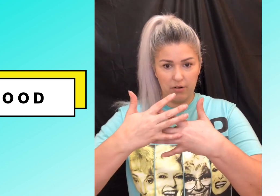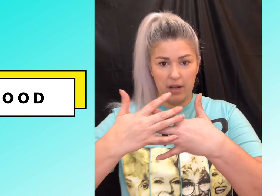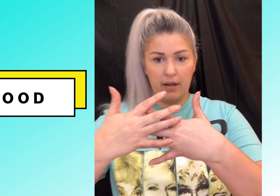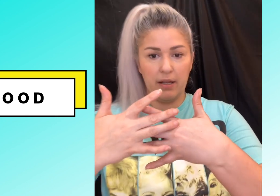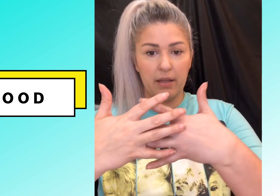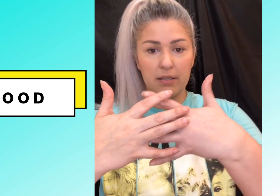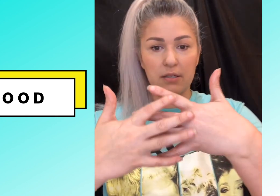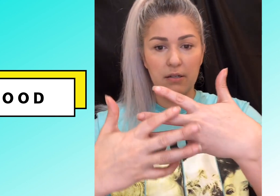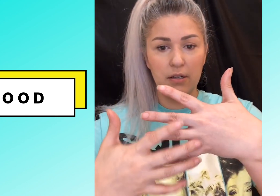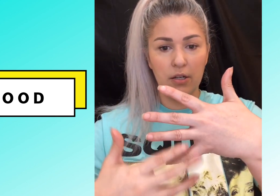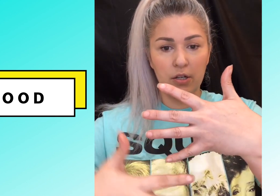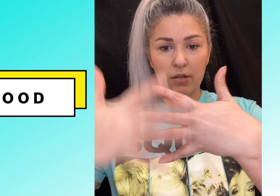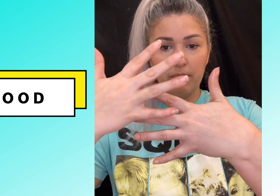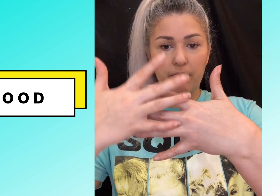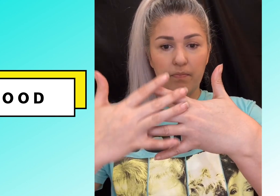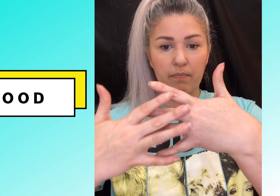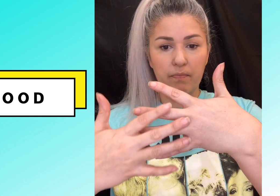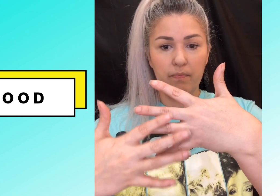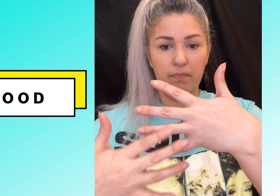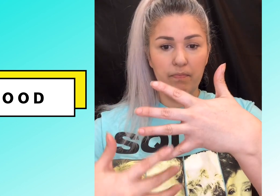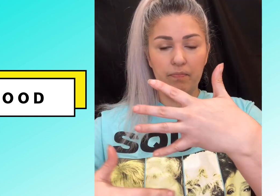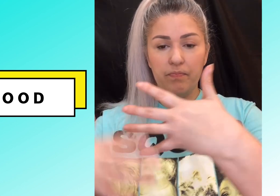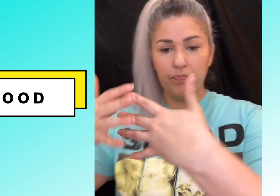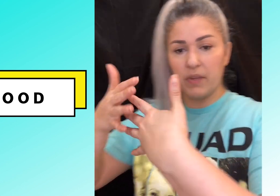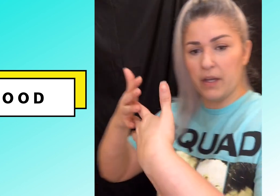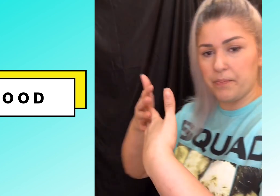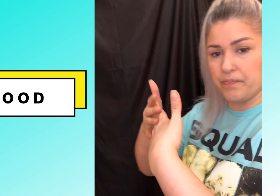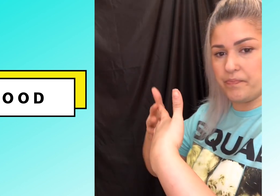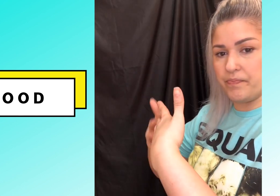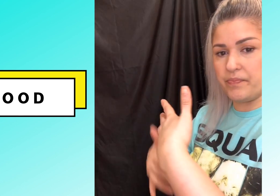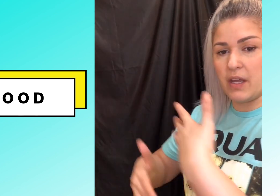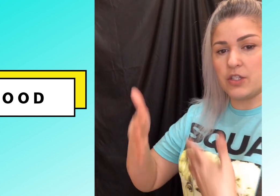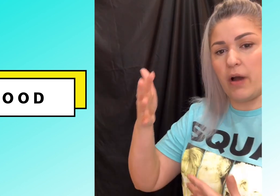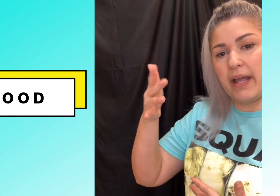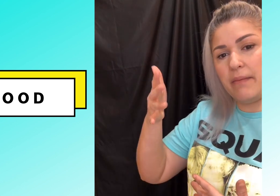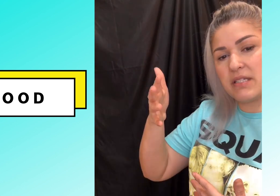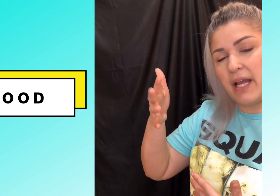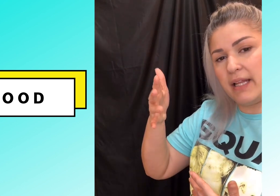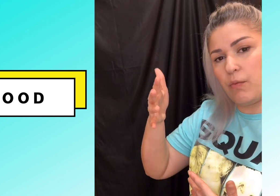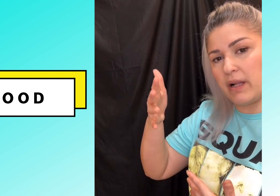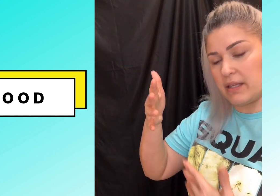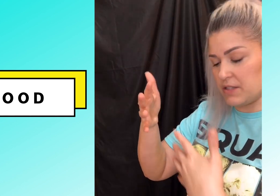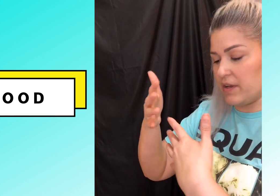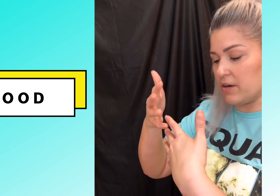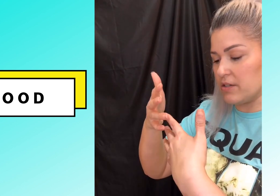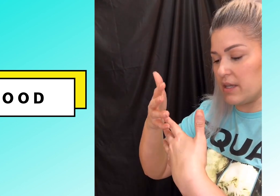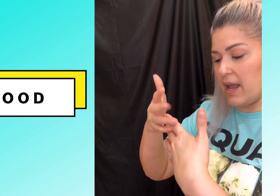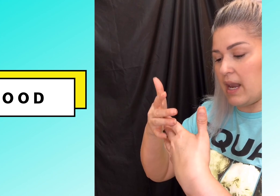your hand like this okay so I am slightly wiggling these fingers and